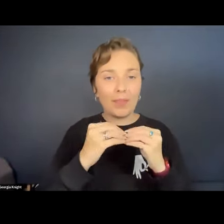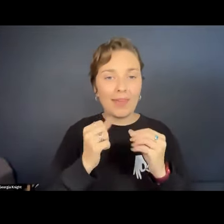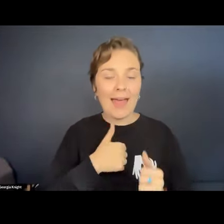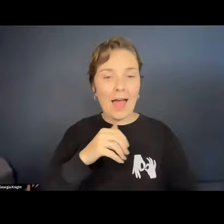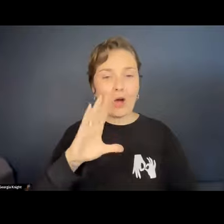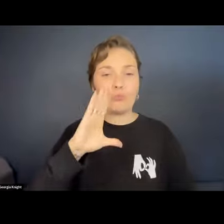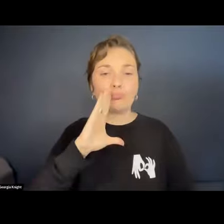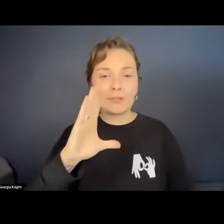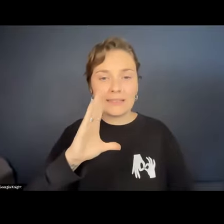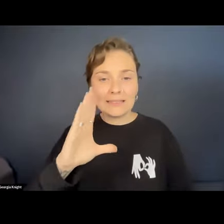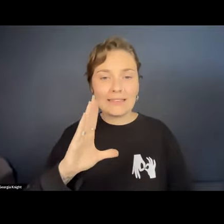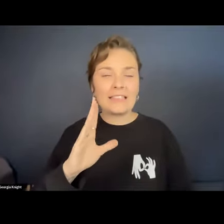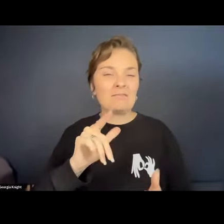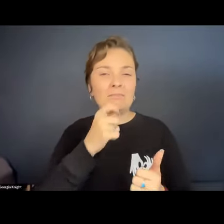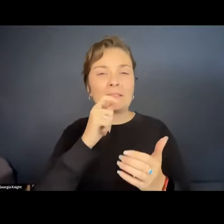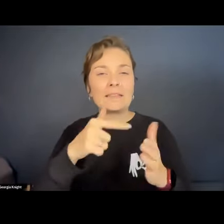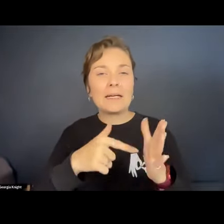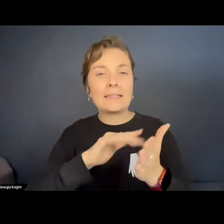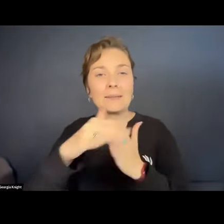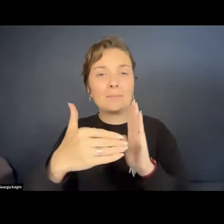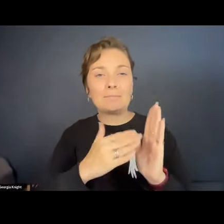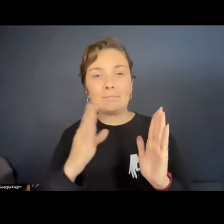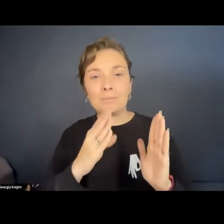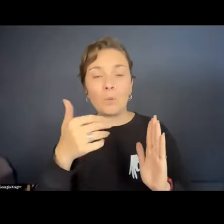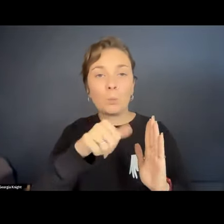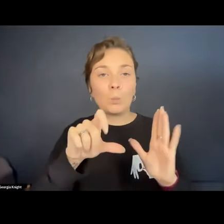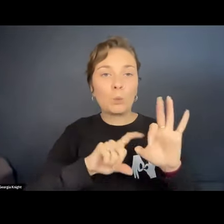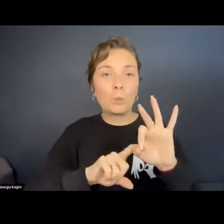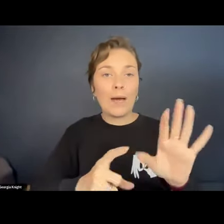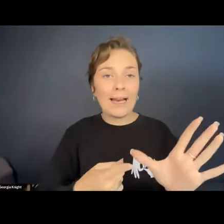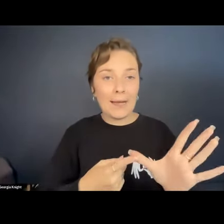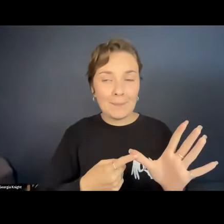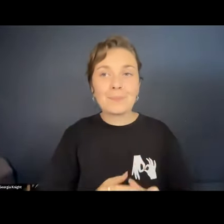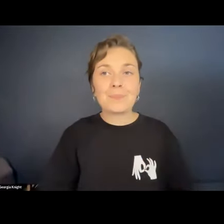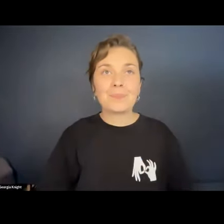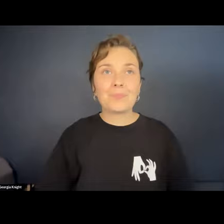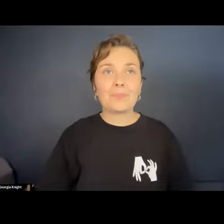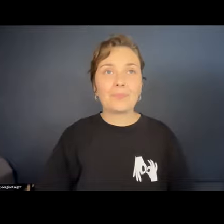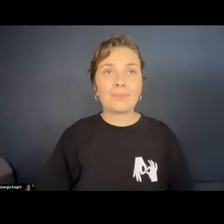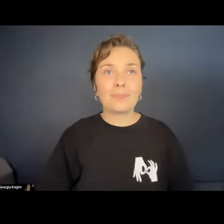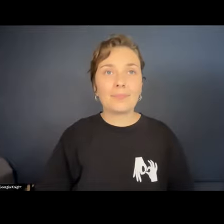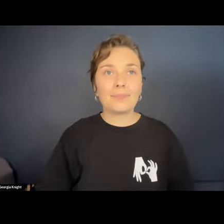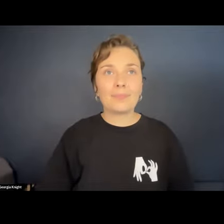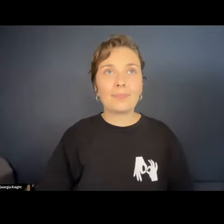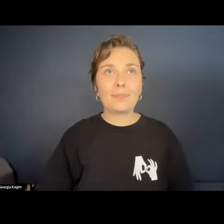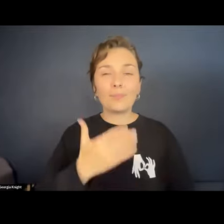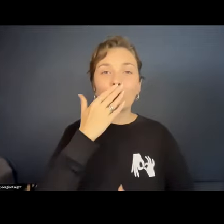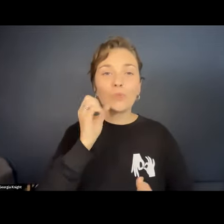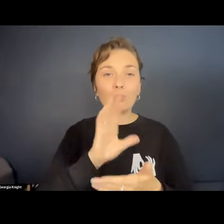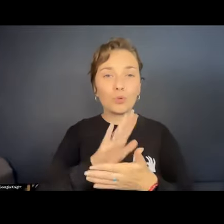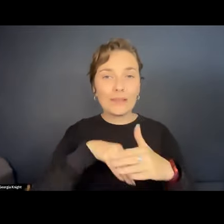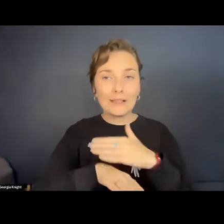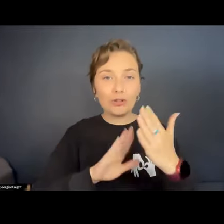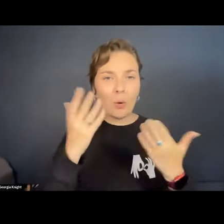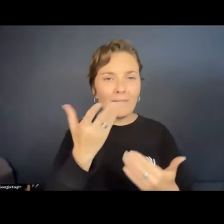presenters towards the end using the Q&A function. Please also pop in to the chat and let us know where you're